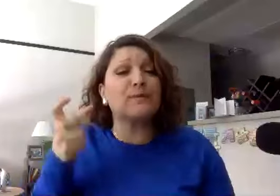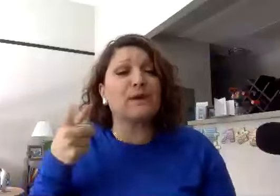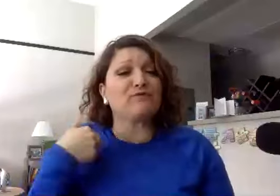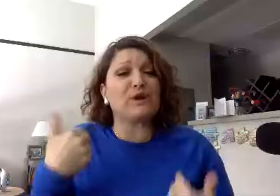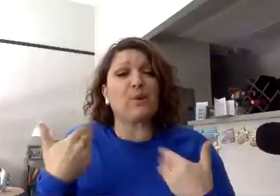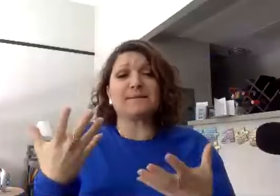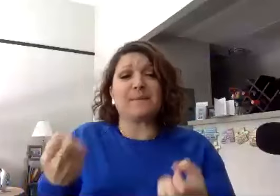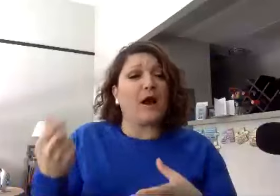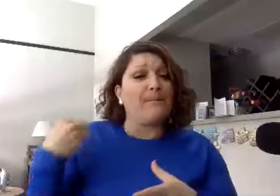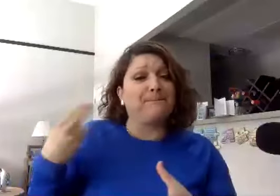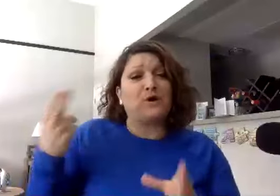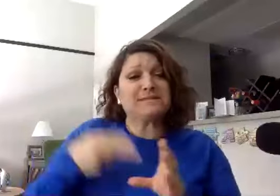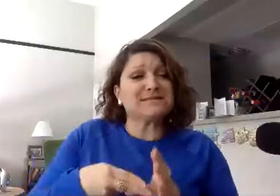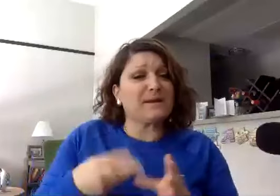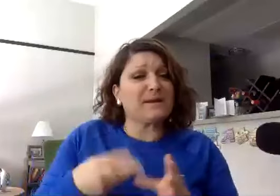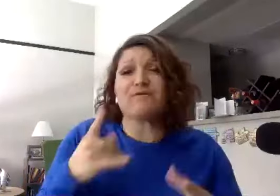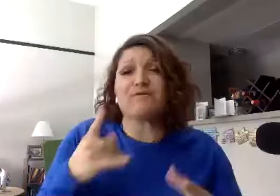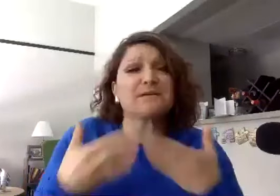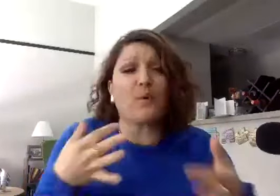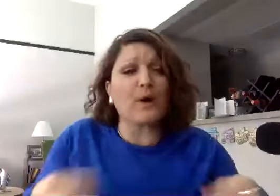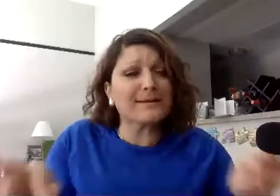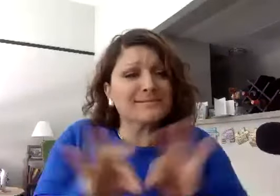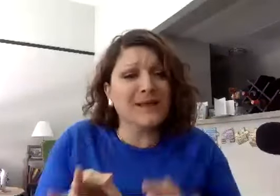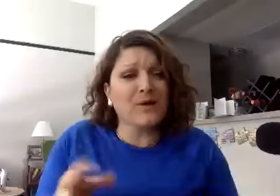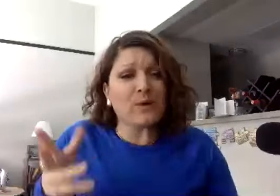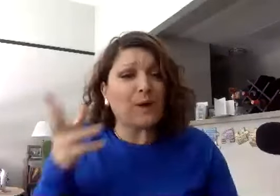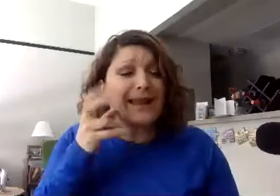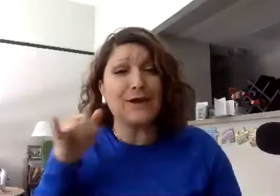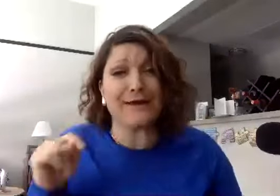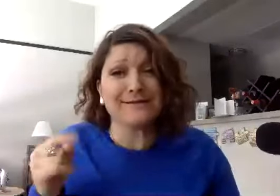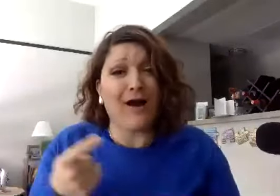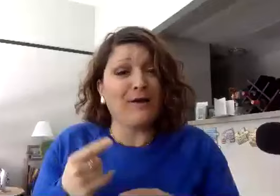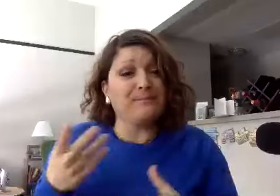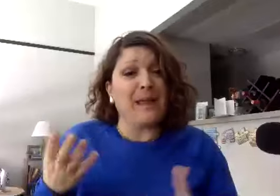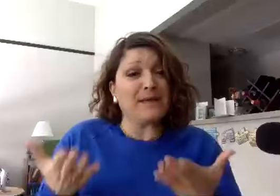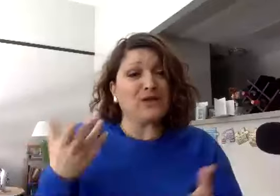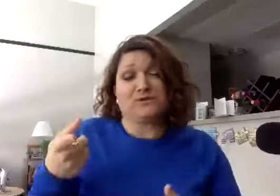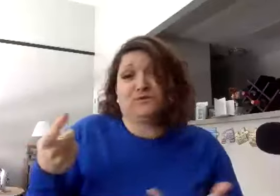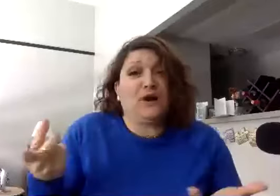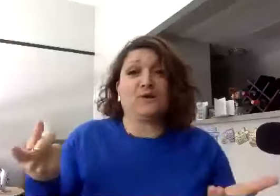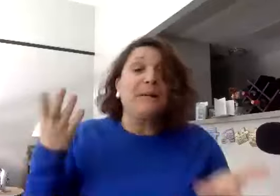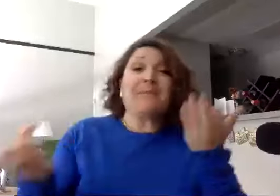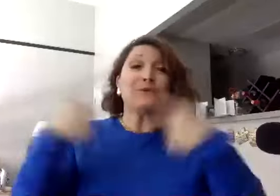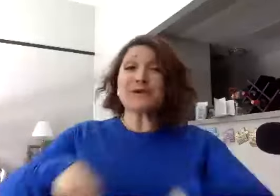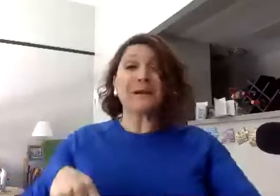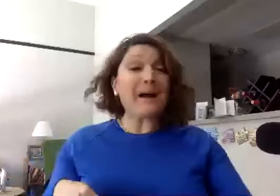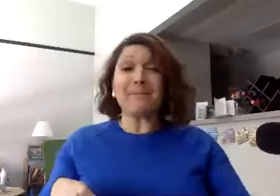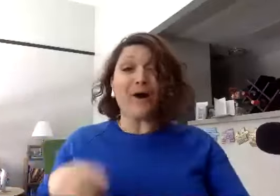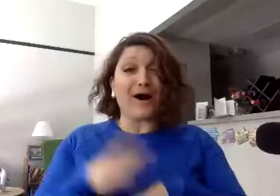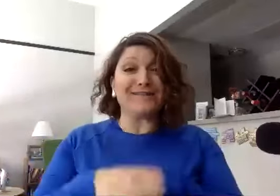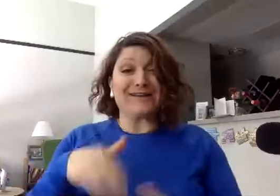you. If you want to participate in whatever is important, we want to hear it. Or maybe, you know, maybe you could come up on our